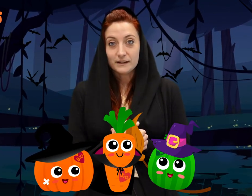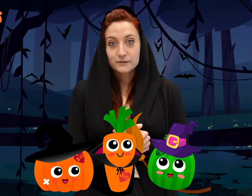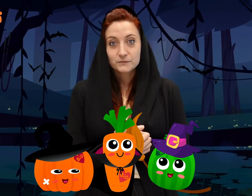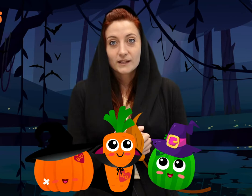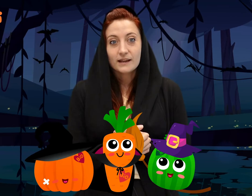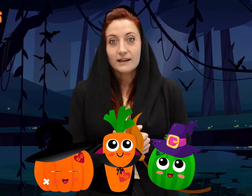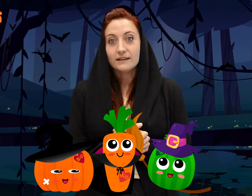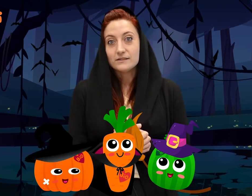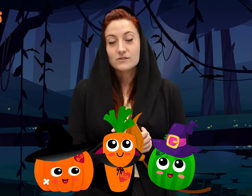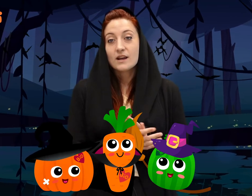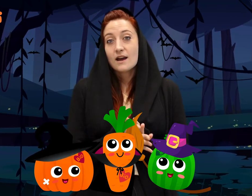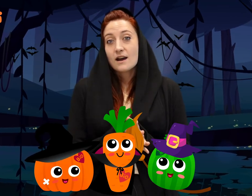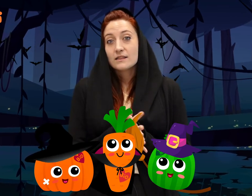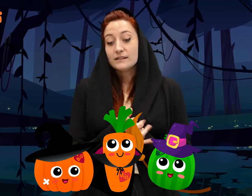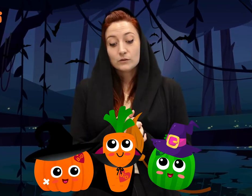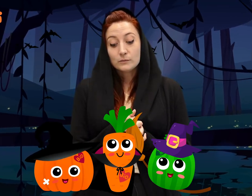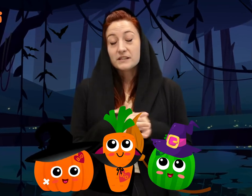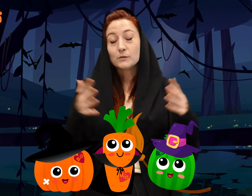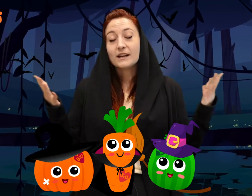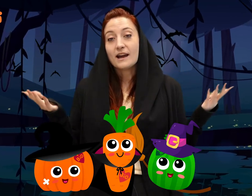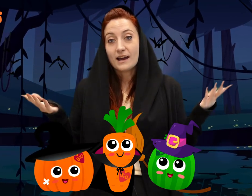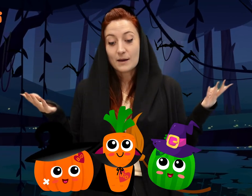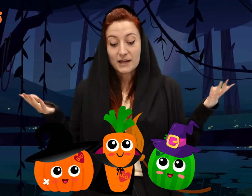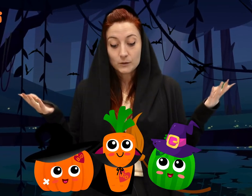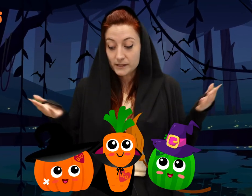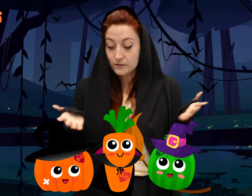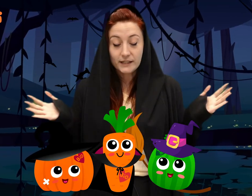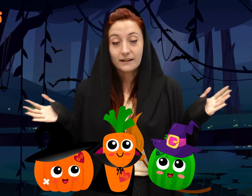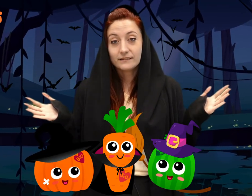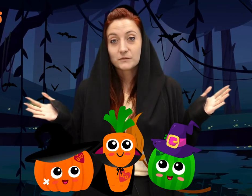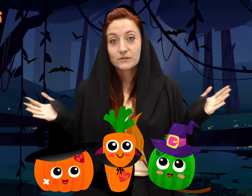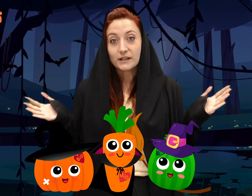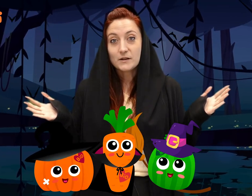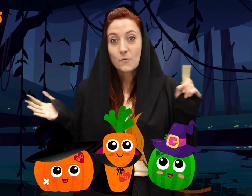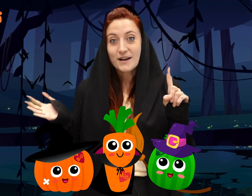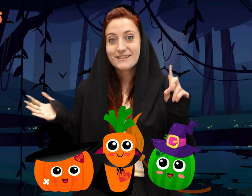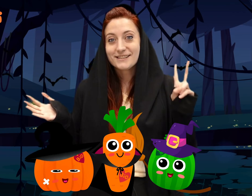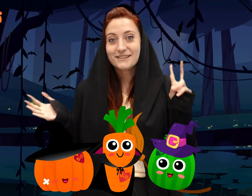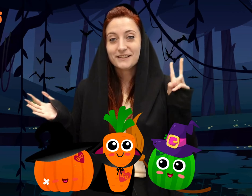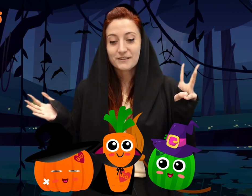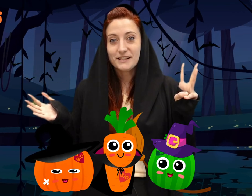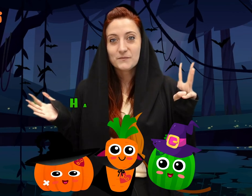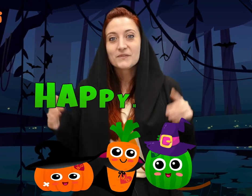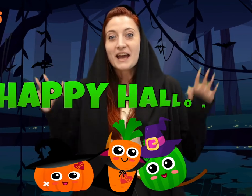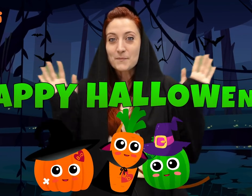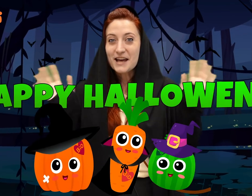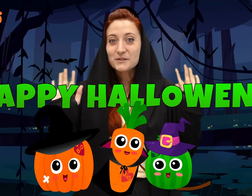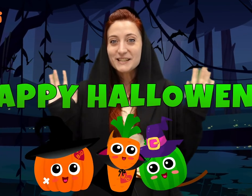safe, and let's all wish everyone a happy Halloween. ready, guys? Ready? One, two, three. Happy Halloween!